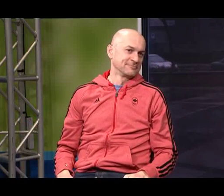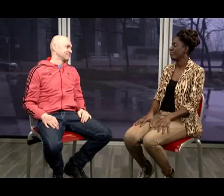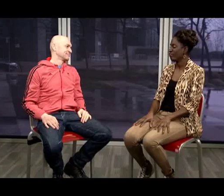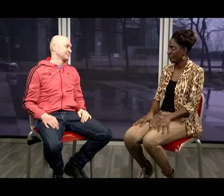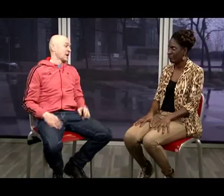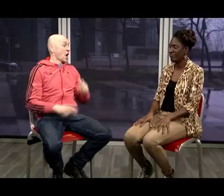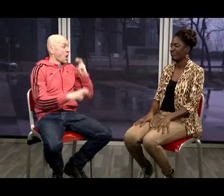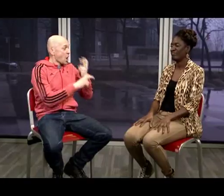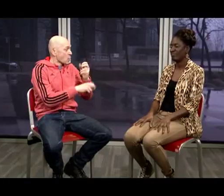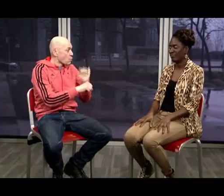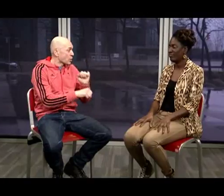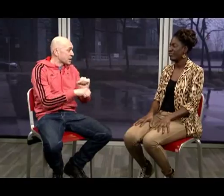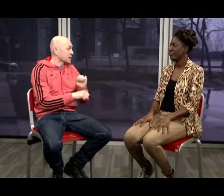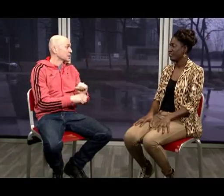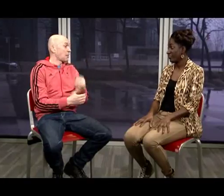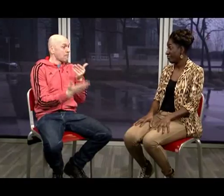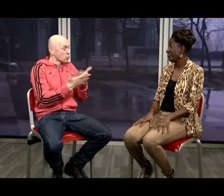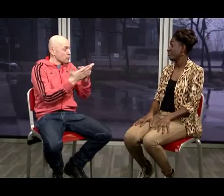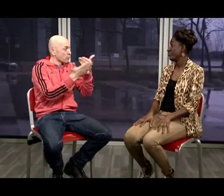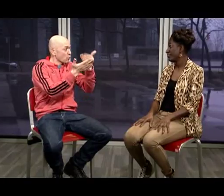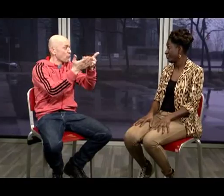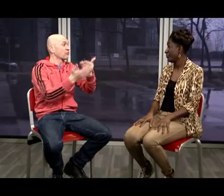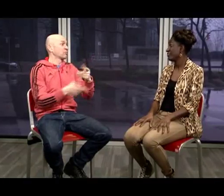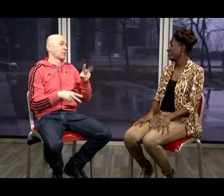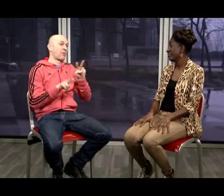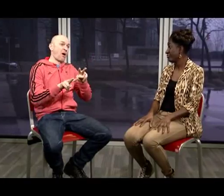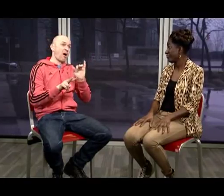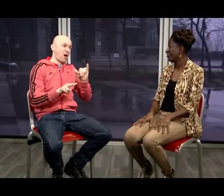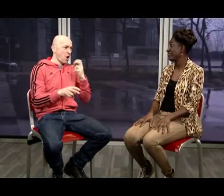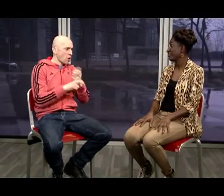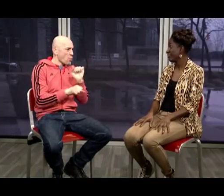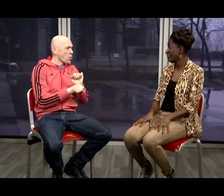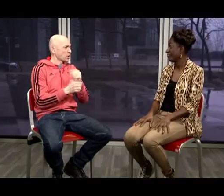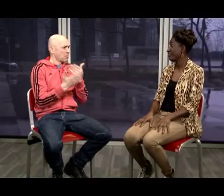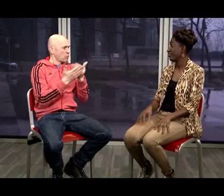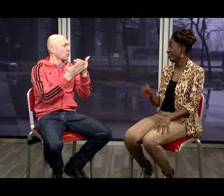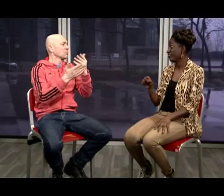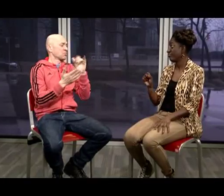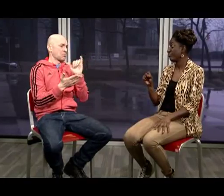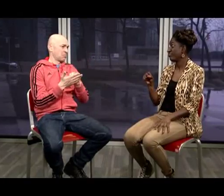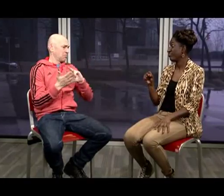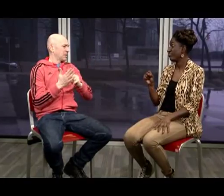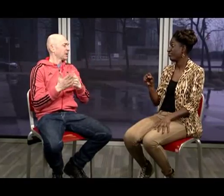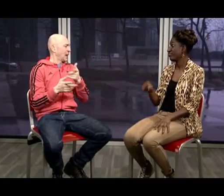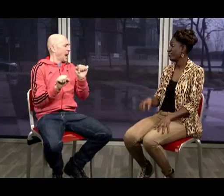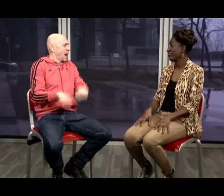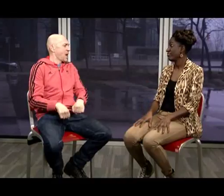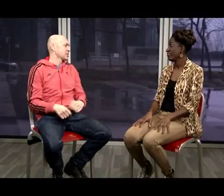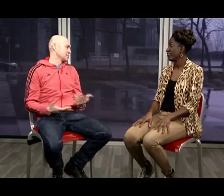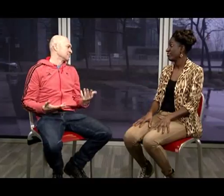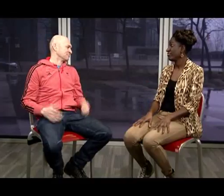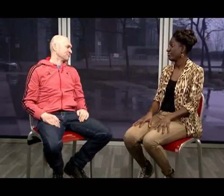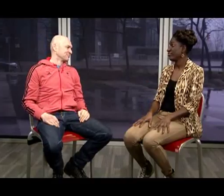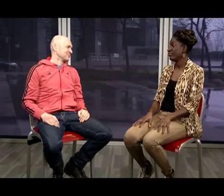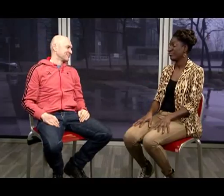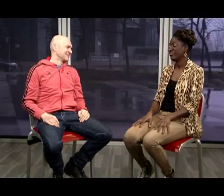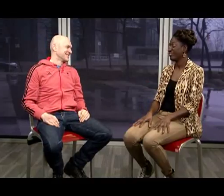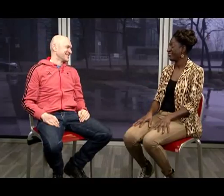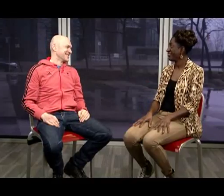otherwise you know it'll just be more difficult yeah I mean it's always going to be a challenge always having to prove yourself and it's it's always